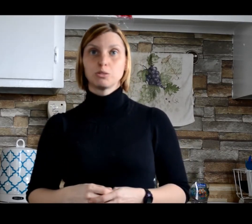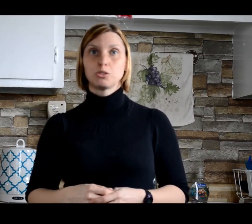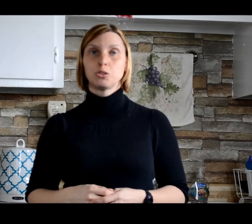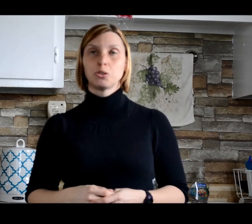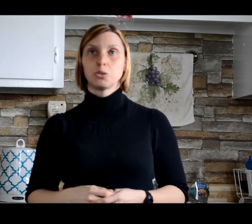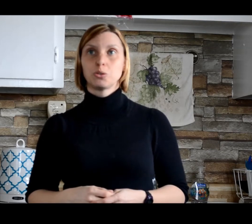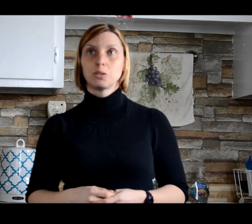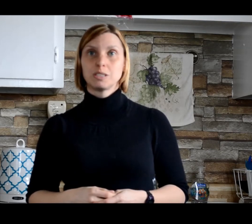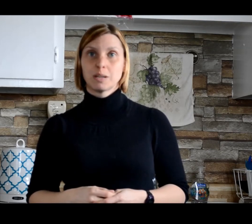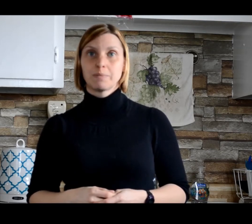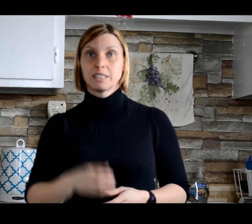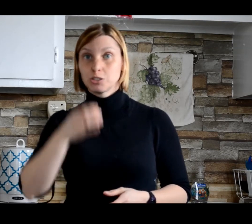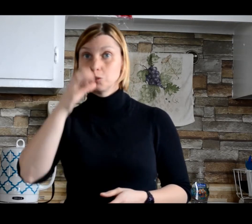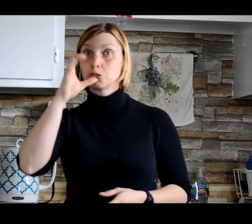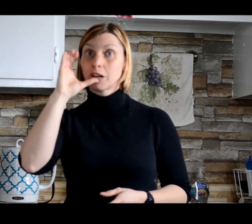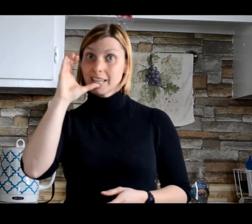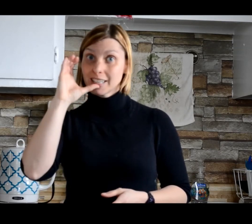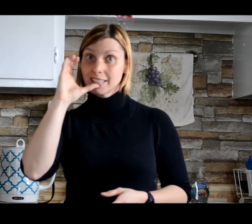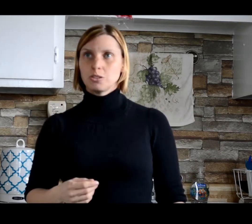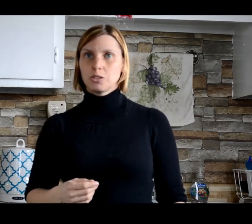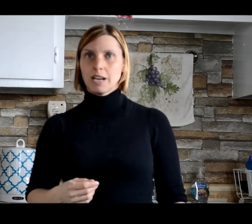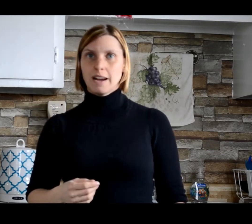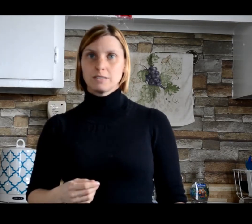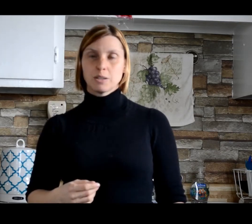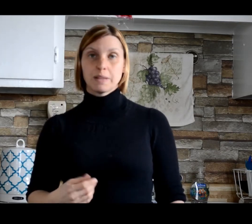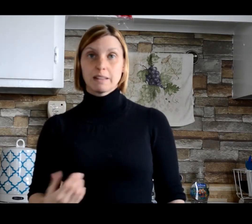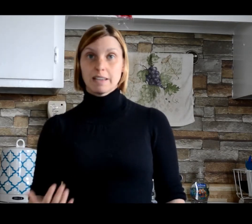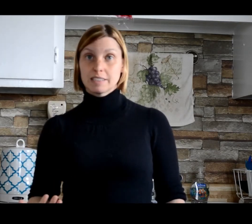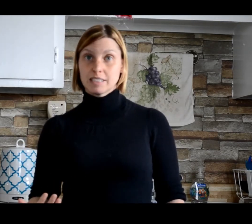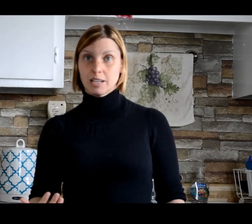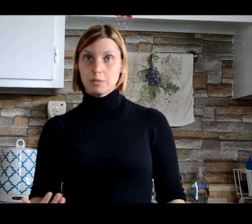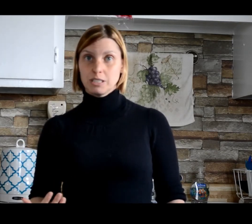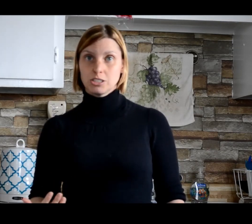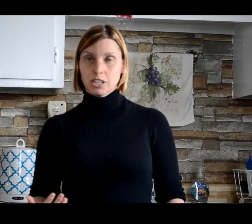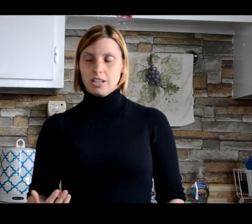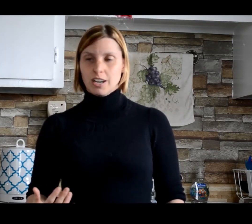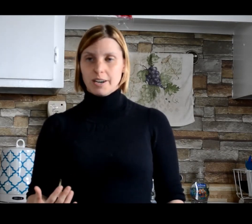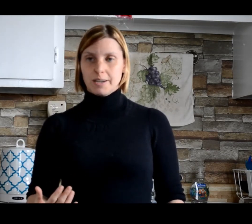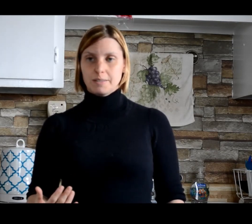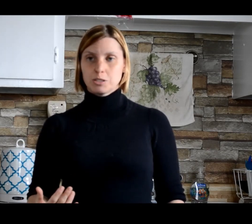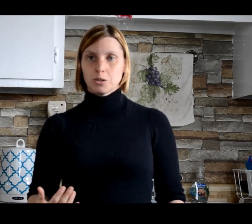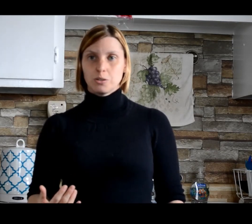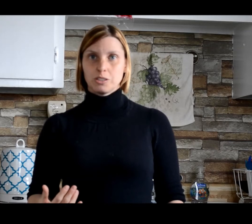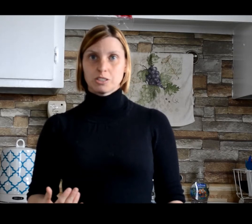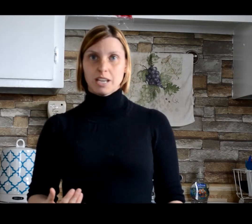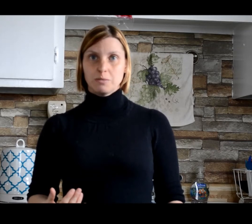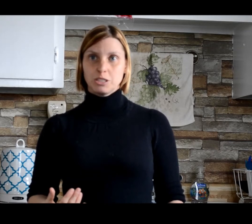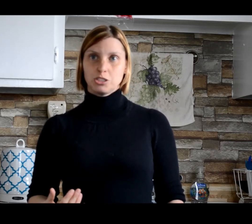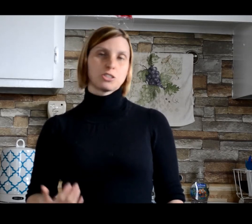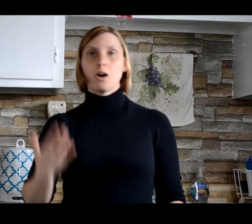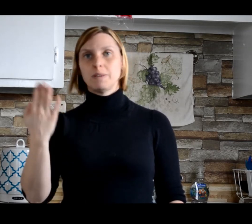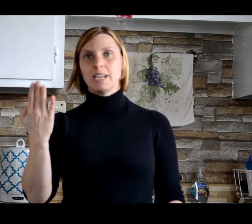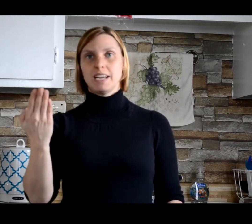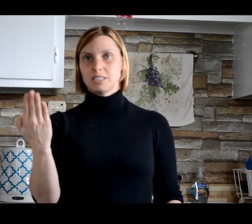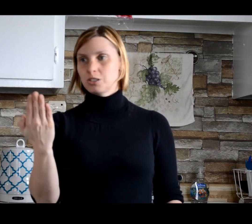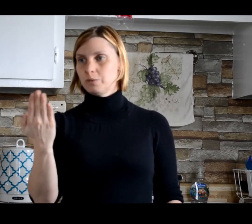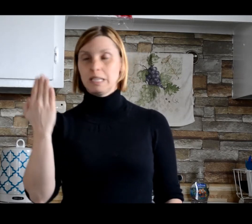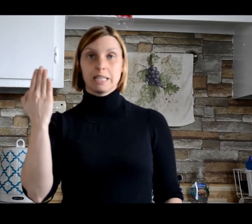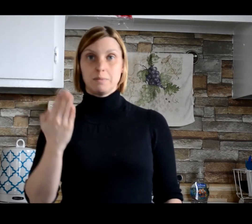to something to drink. You can have something like a sandwich. So your sandwich, your dominant hand is going to be like the